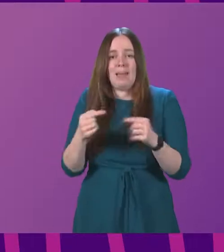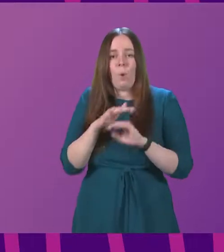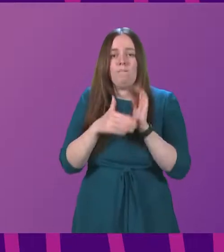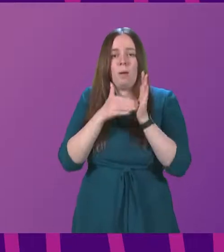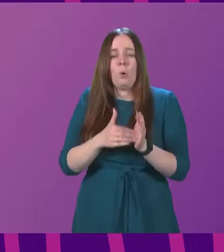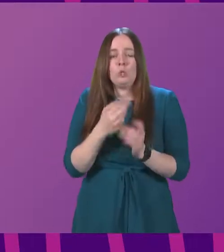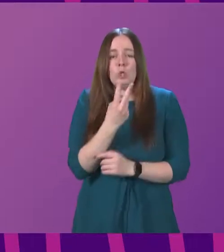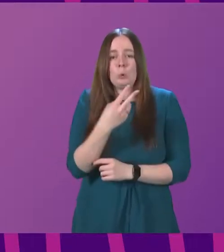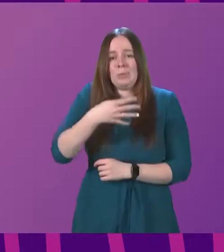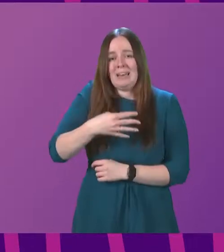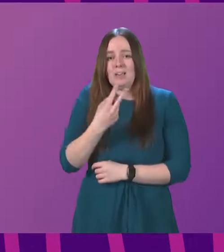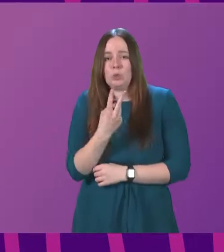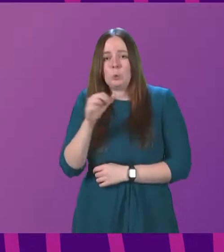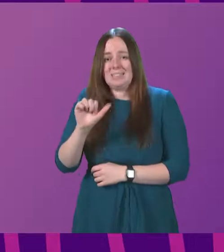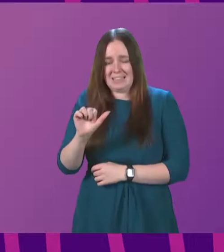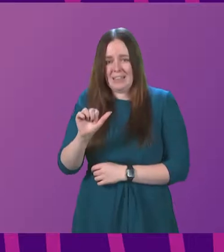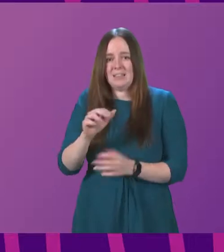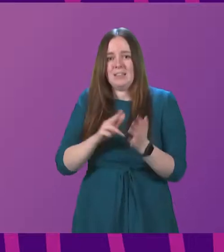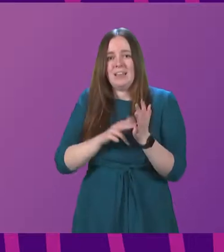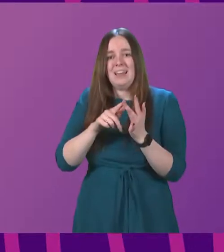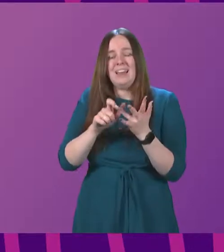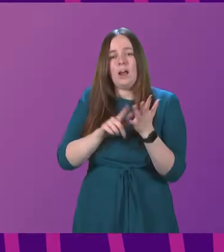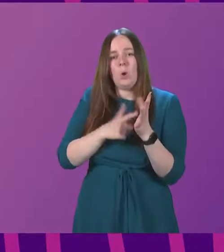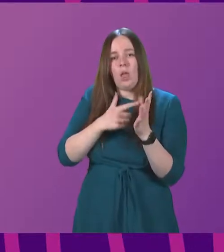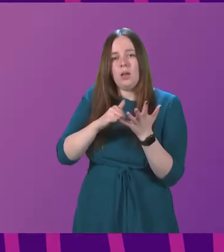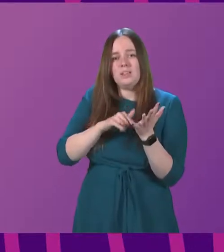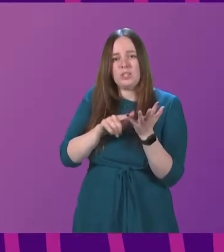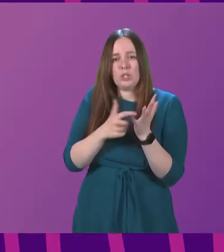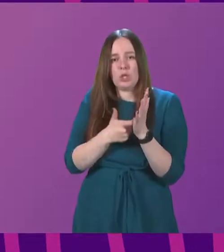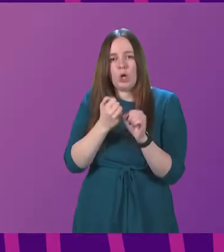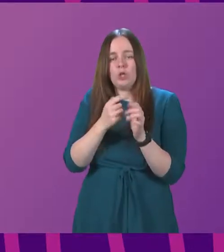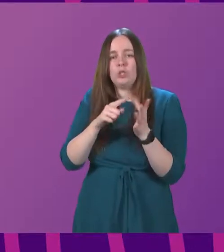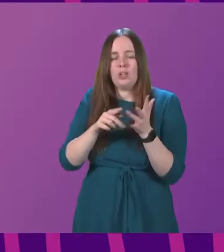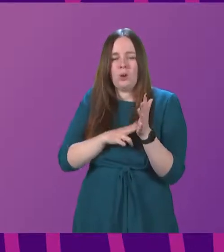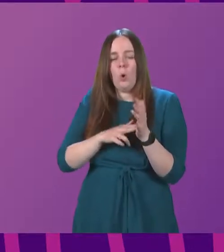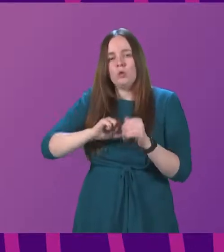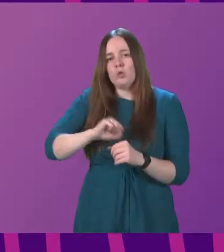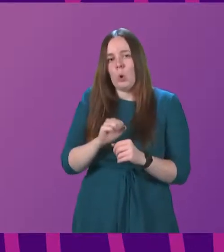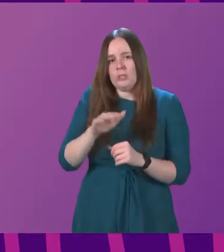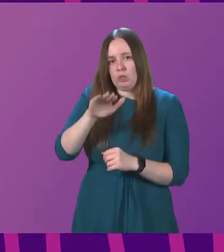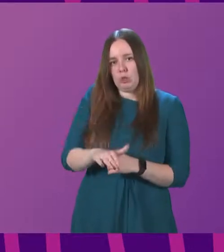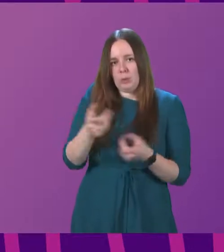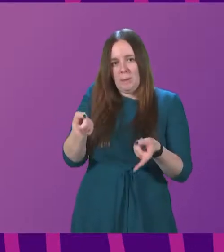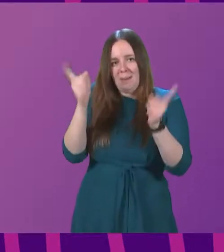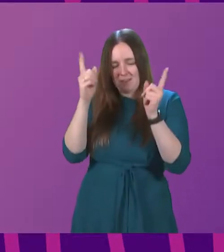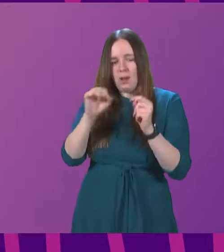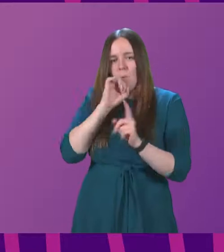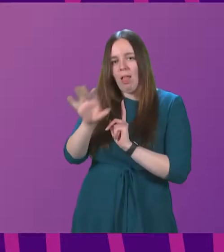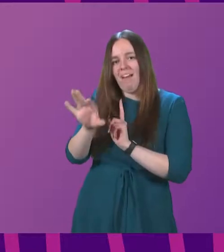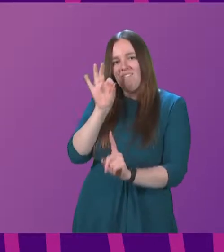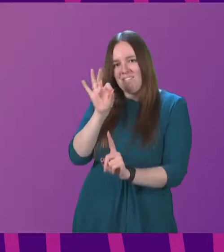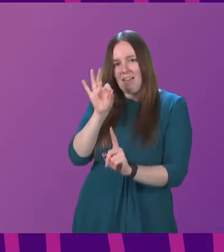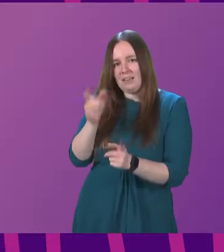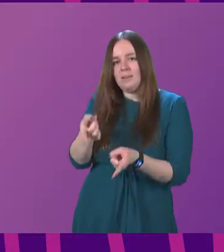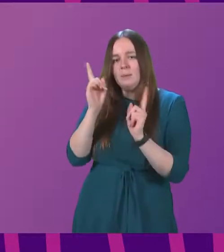2926 in the name of Nicola Sturgeon on appointment of Scottish junior minister. I shall invite the First Minister to